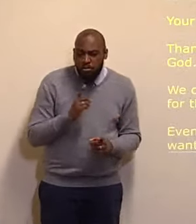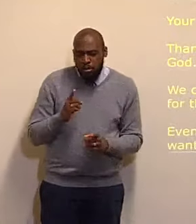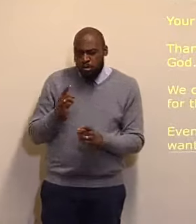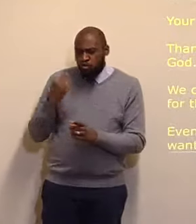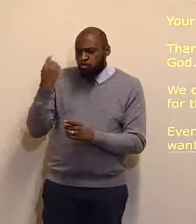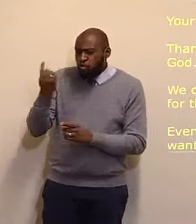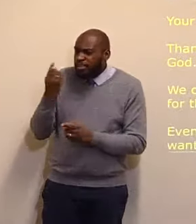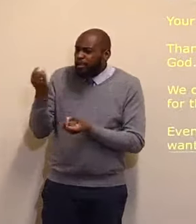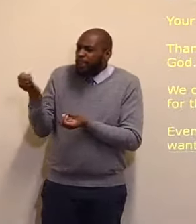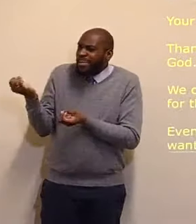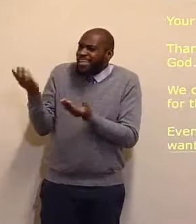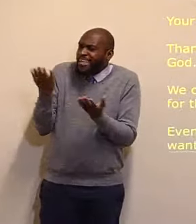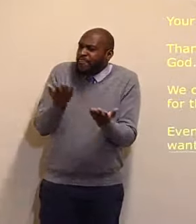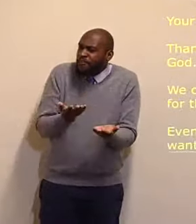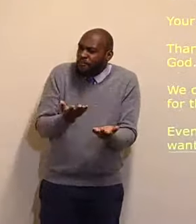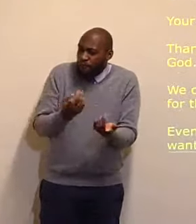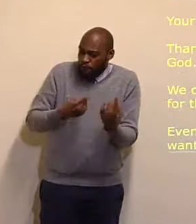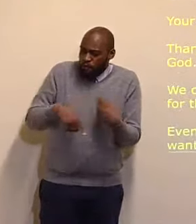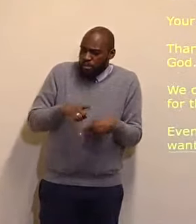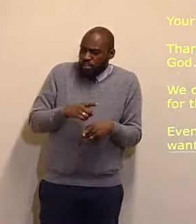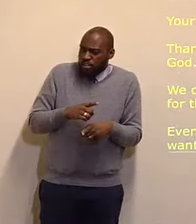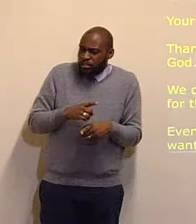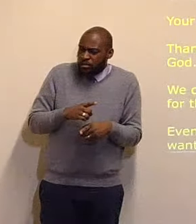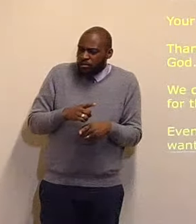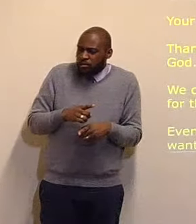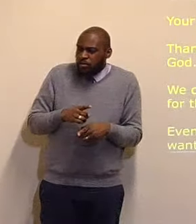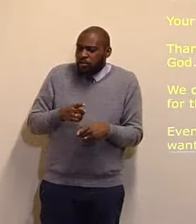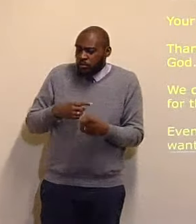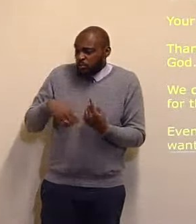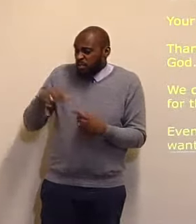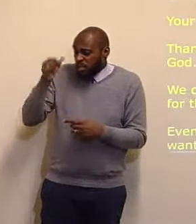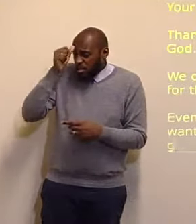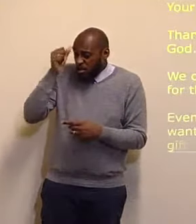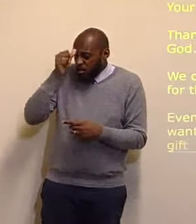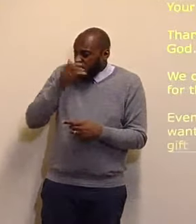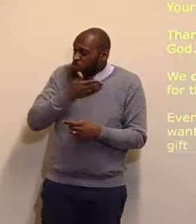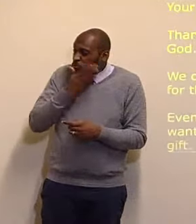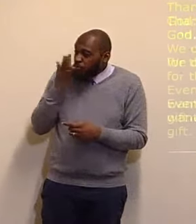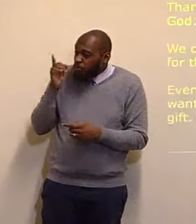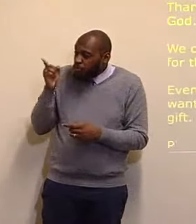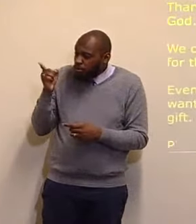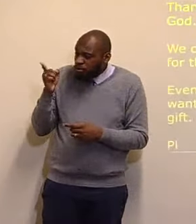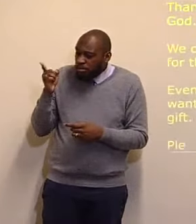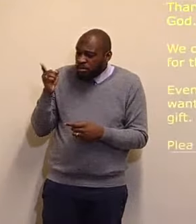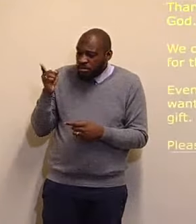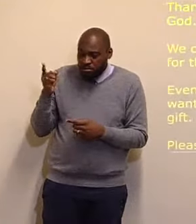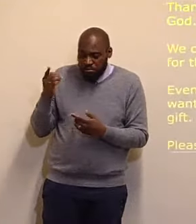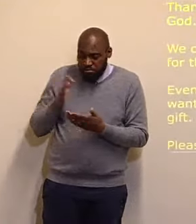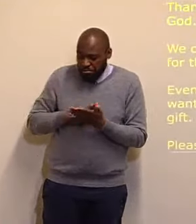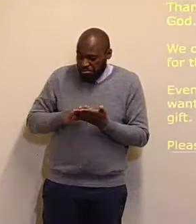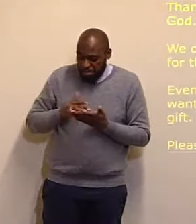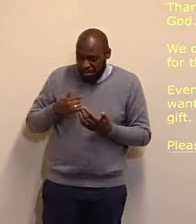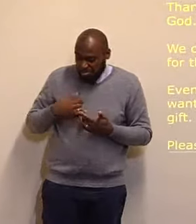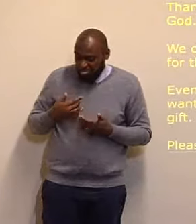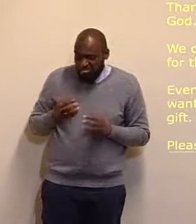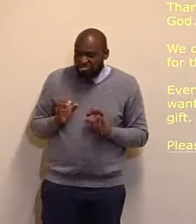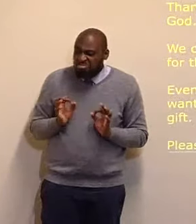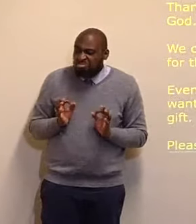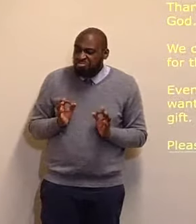that we are nothing without thee. O Lord, visit us, each one of us. We thank thee for the men from the past,